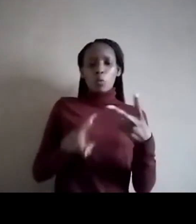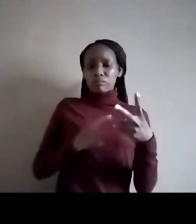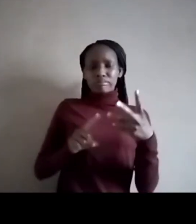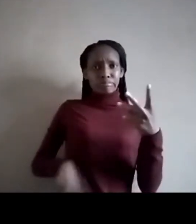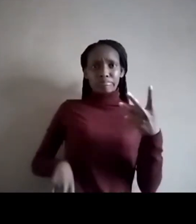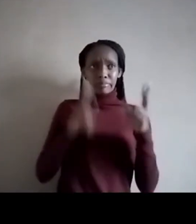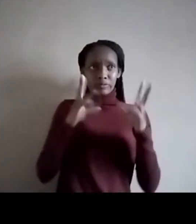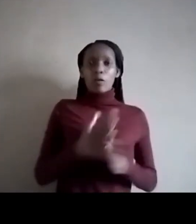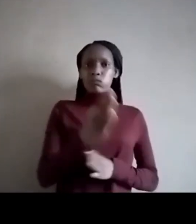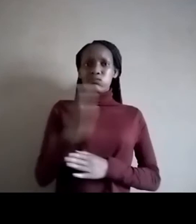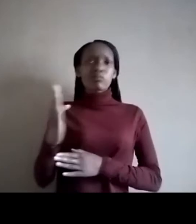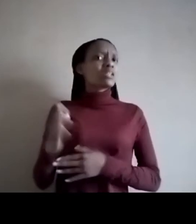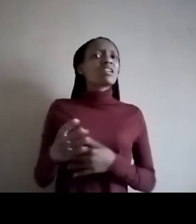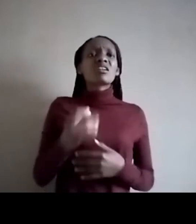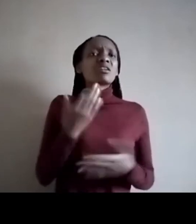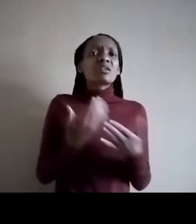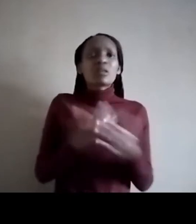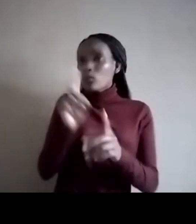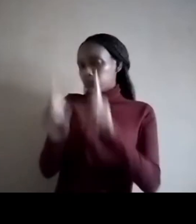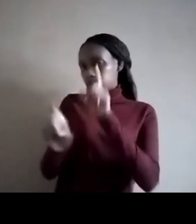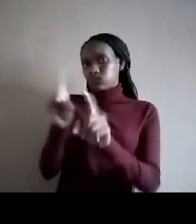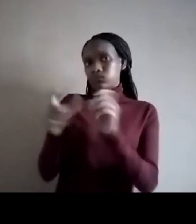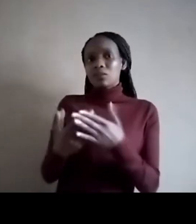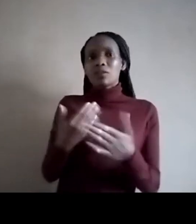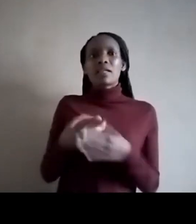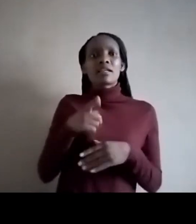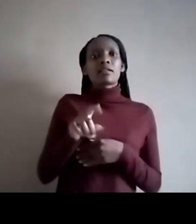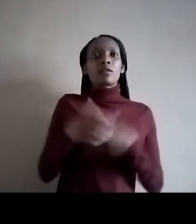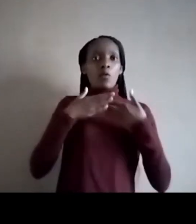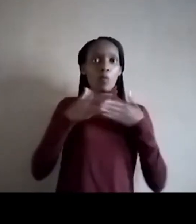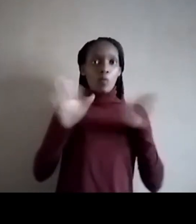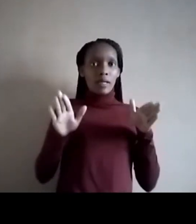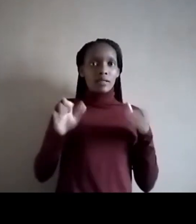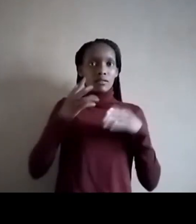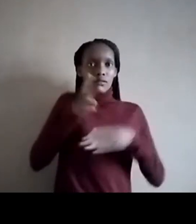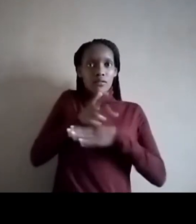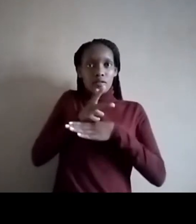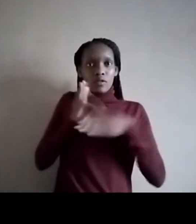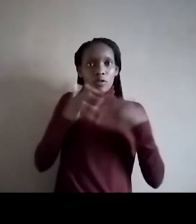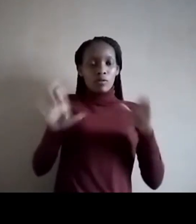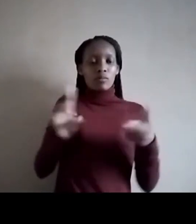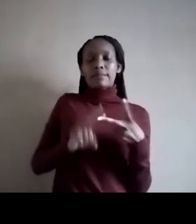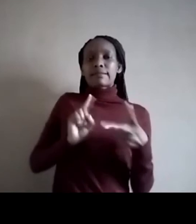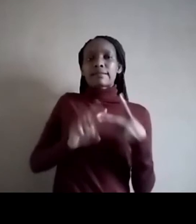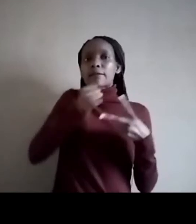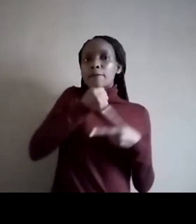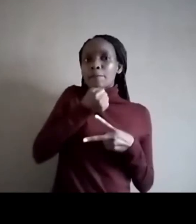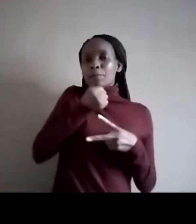open it, unmute yourself, switch your videos on, and let us engage with Musa. I'm also following on Facebook in